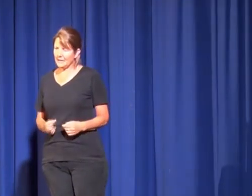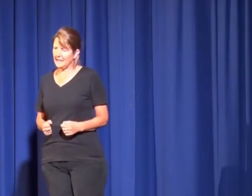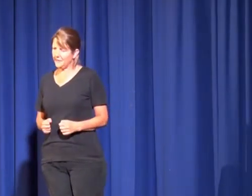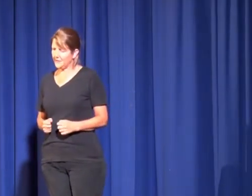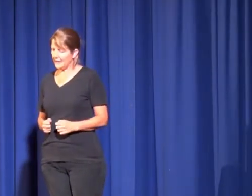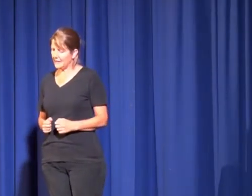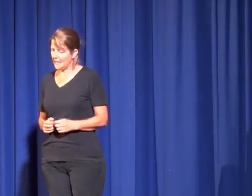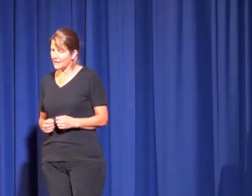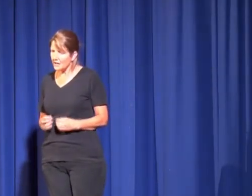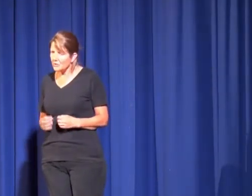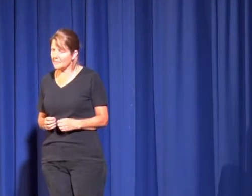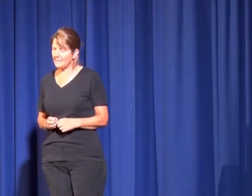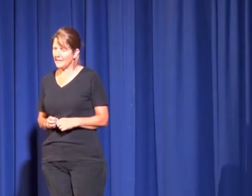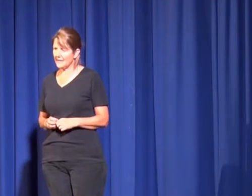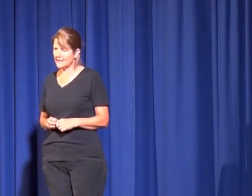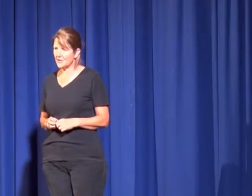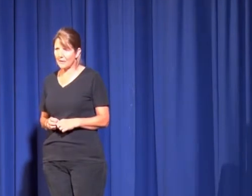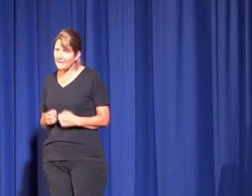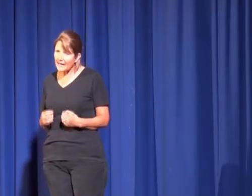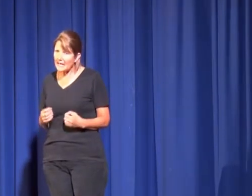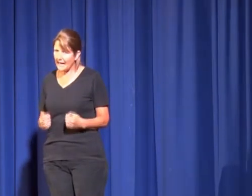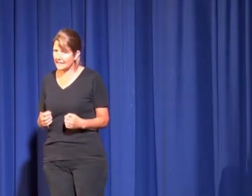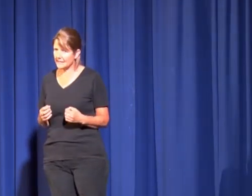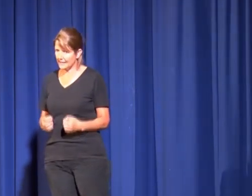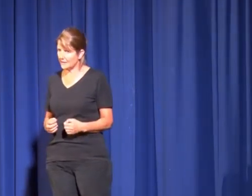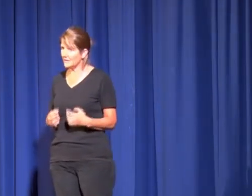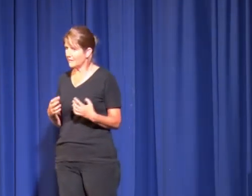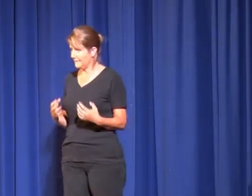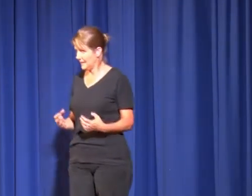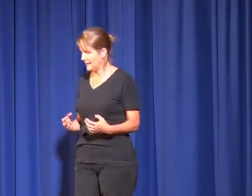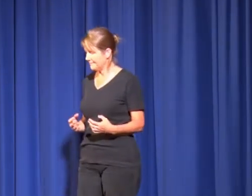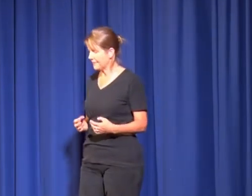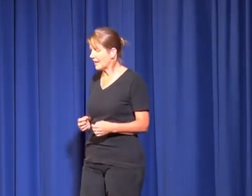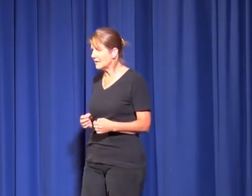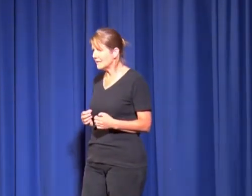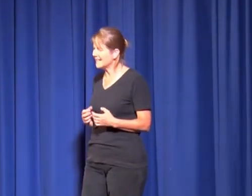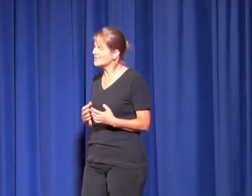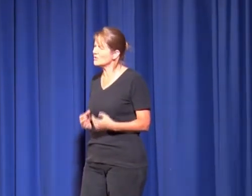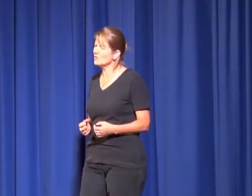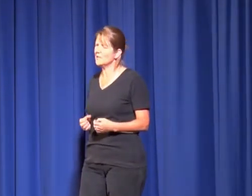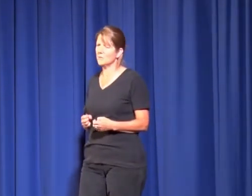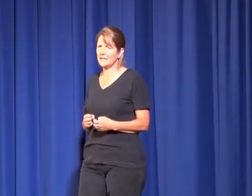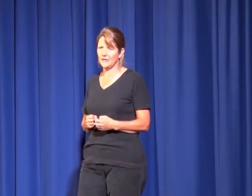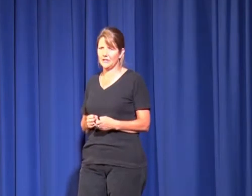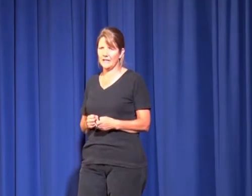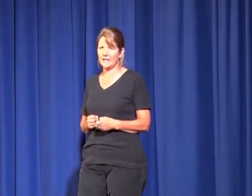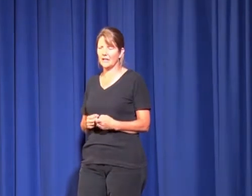relief and kind of good about making that decision, but I then had to tell Vicky. And I so didn't want to let her down. And